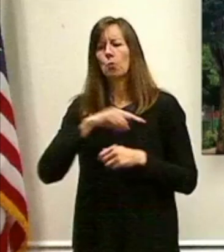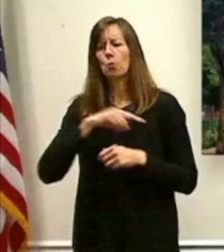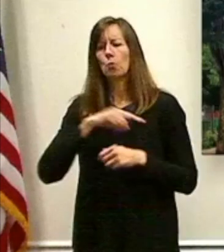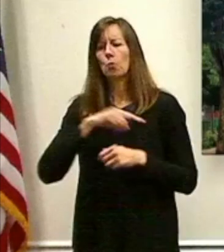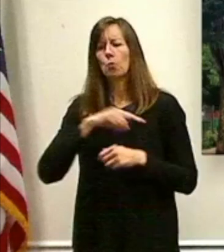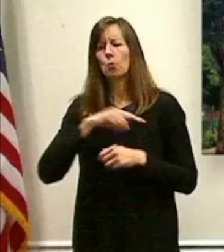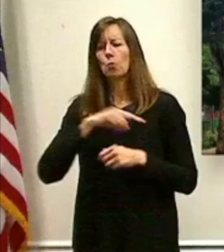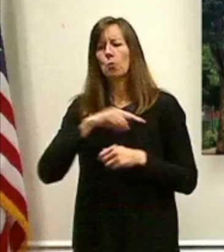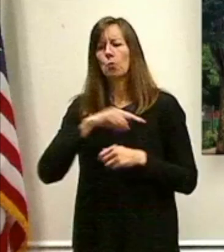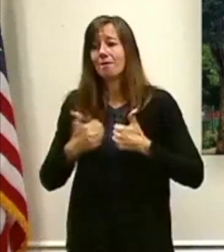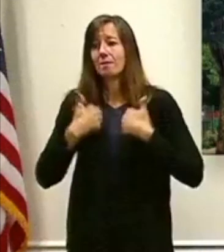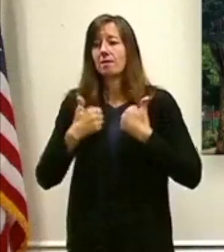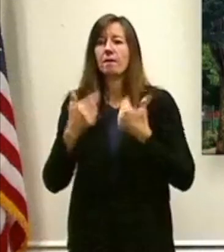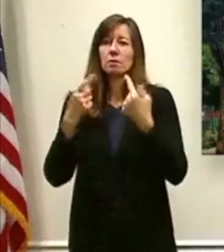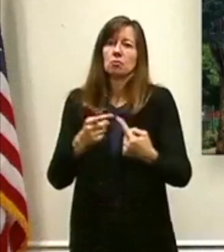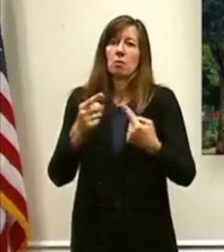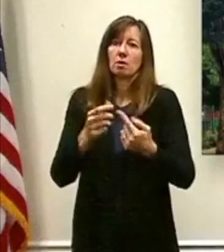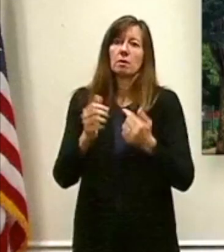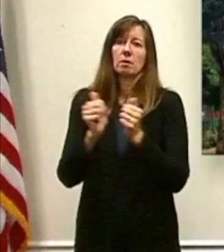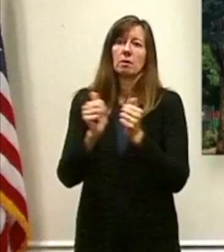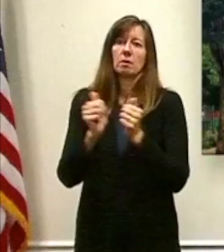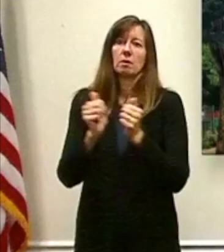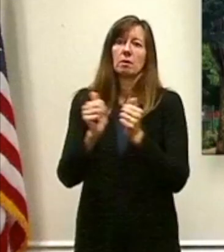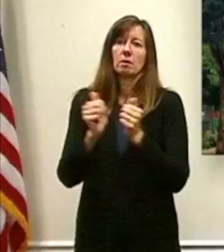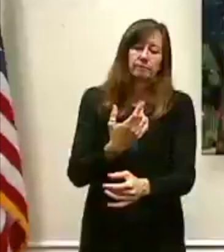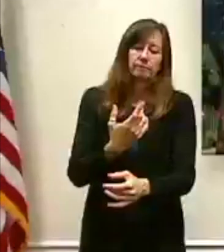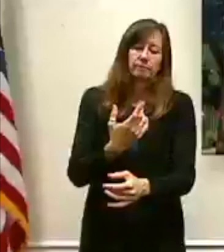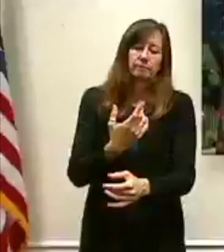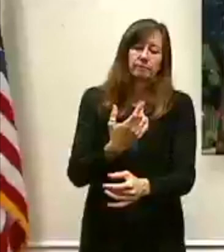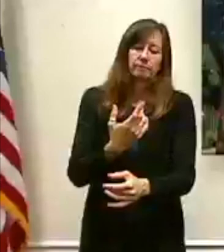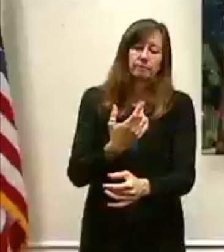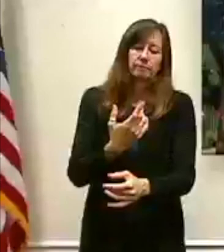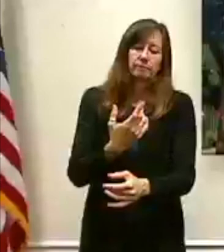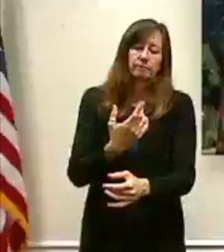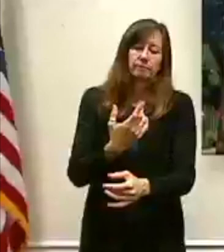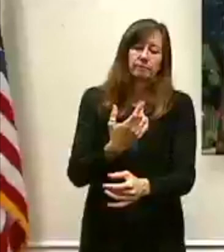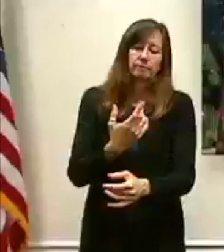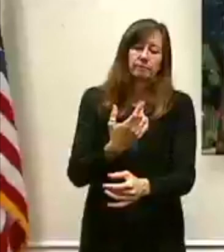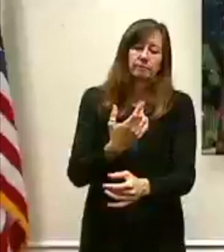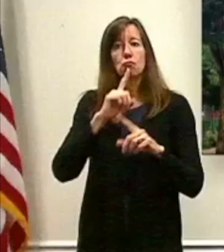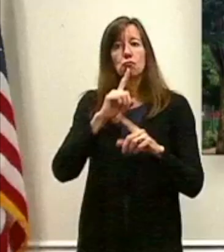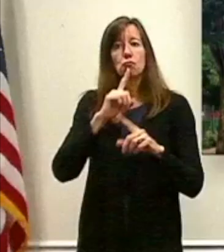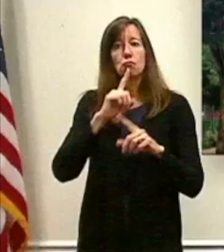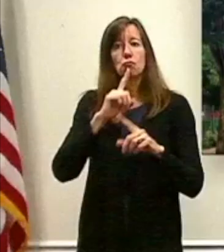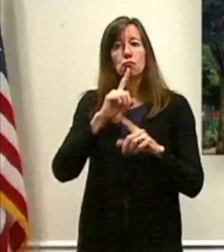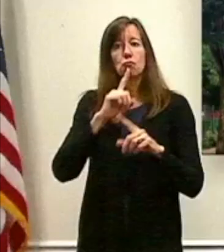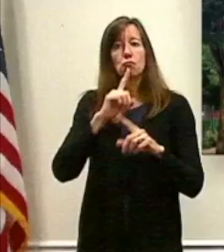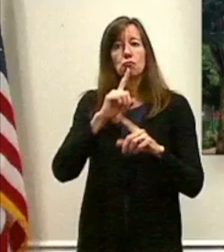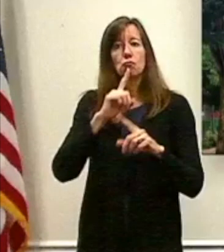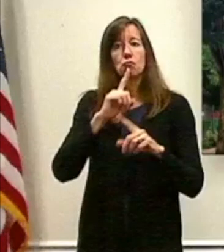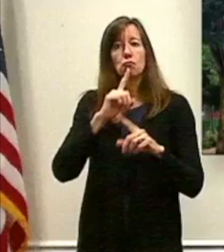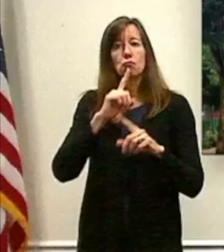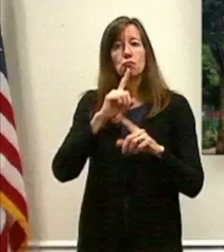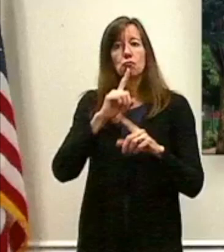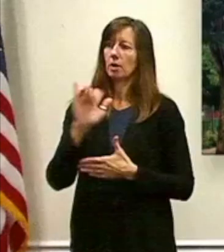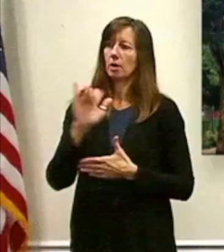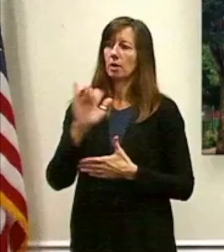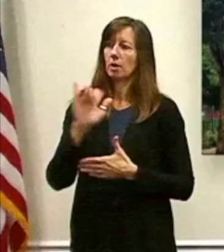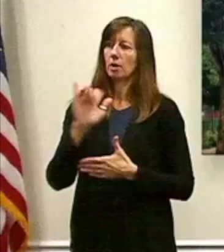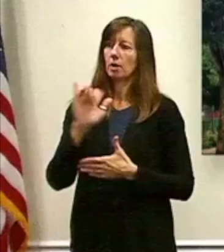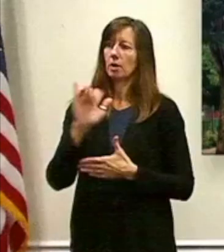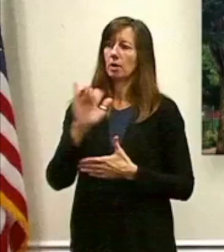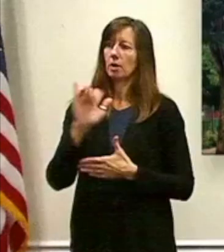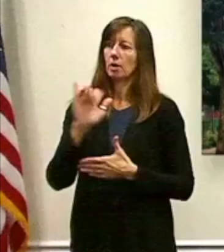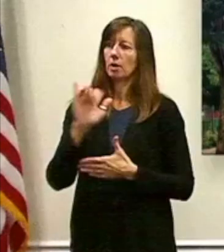struggle with substance use disorder need our help. And we're going to continue engaging that to save lives. A question? If you have a question, dial zero